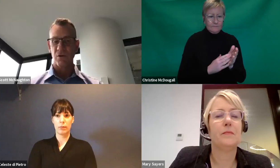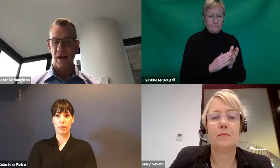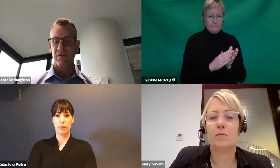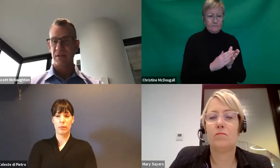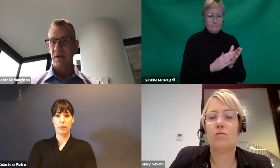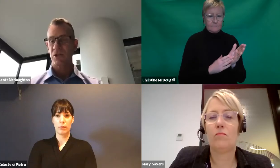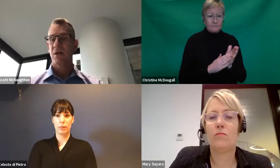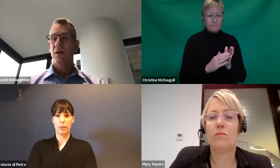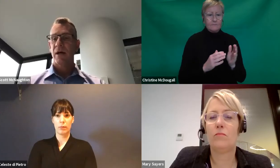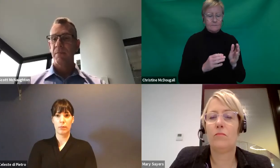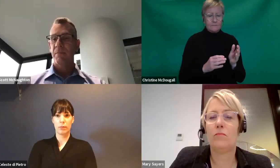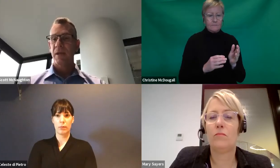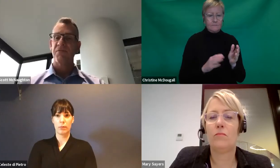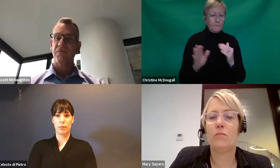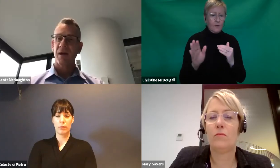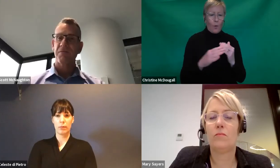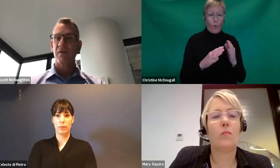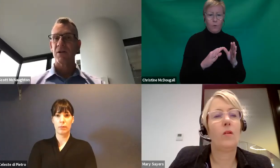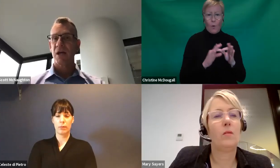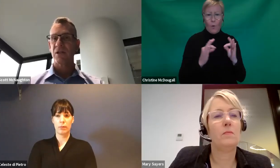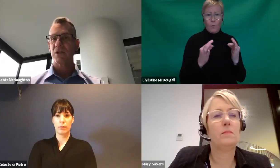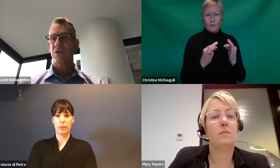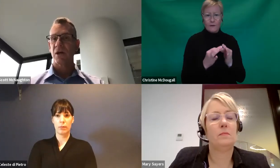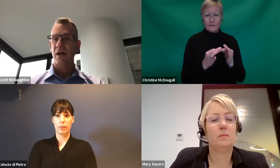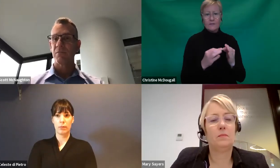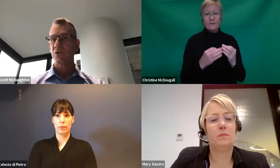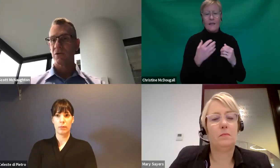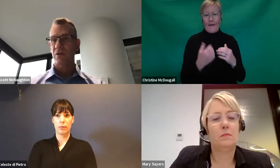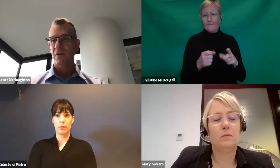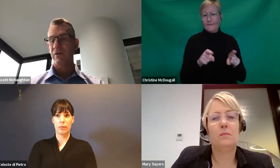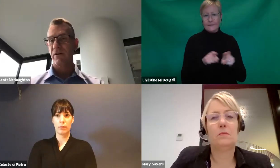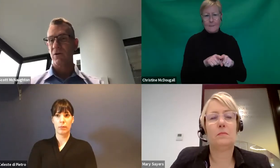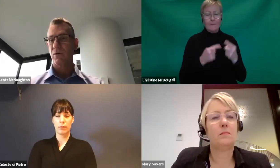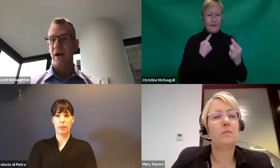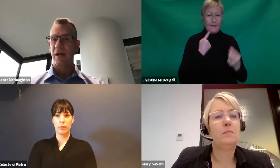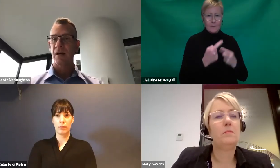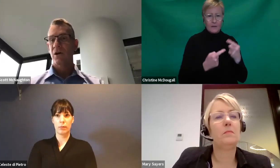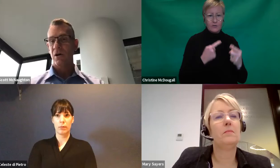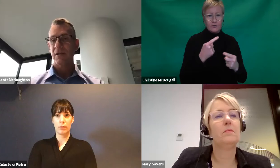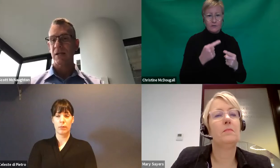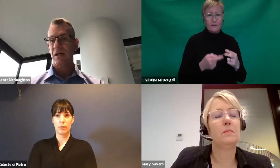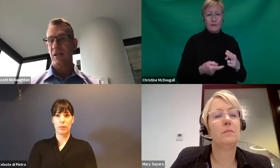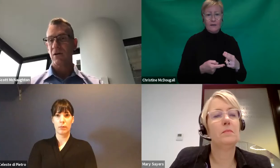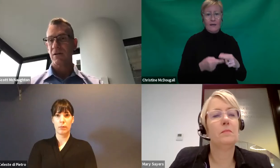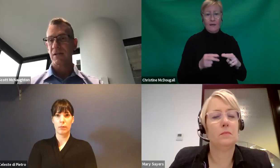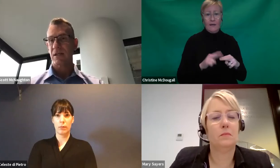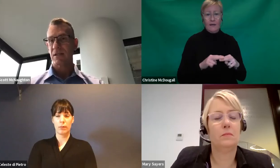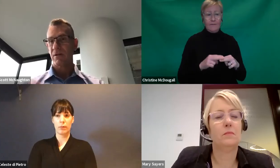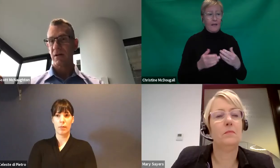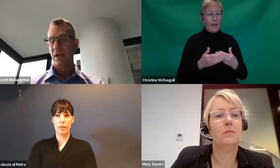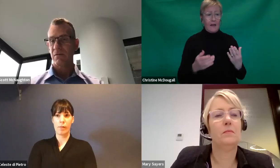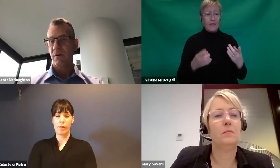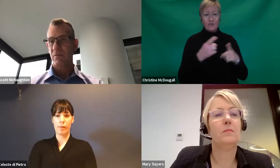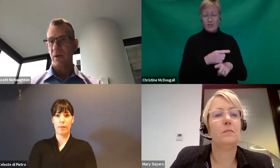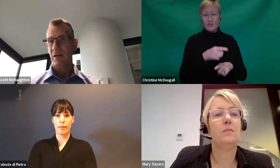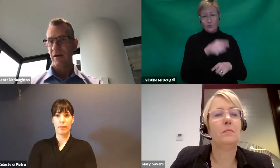the same message. If, if there are challenges, talk to your local area coordinator, contact us at the contact center